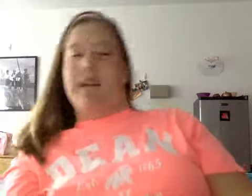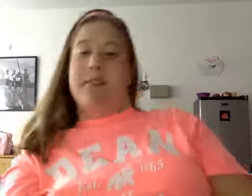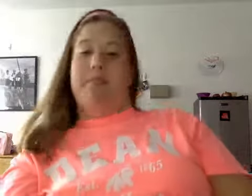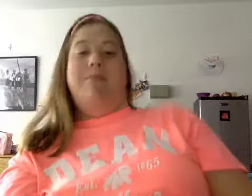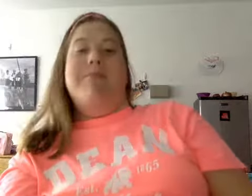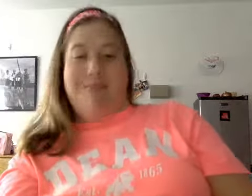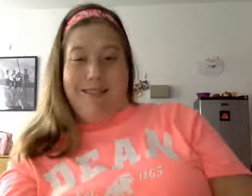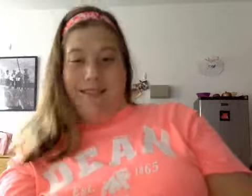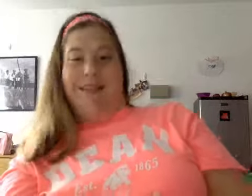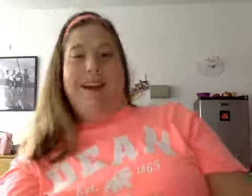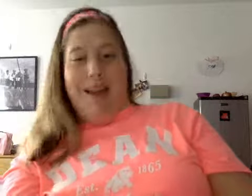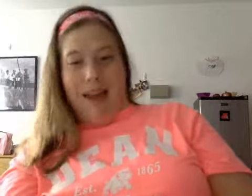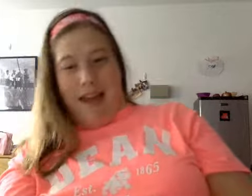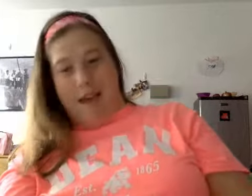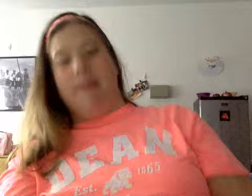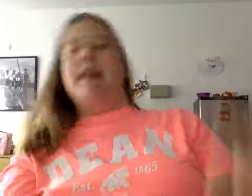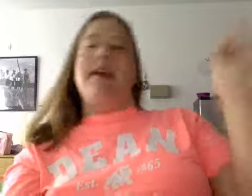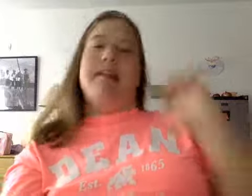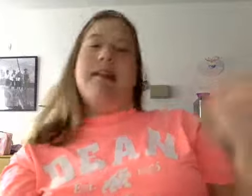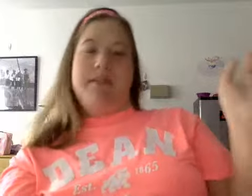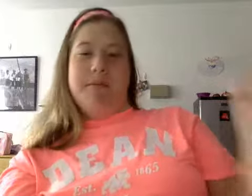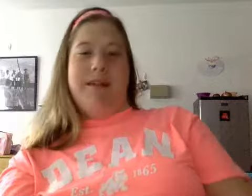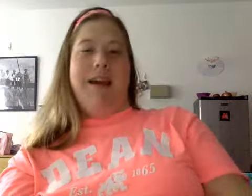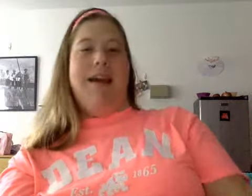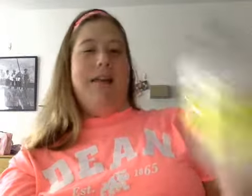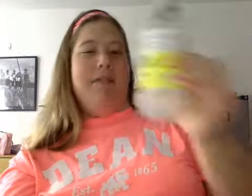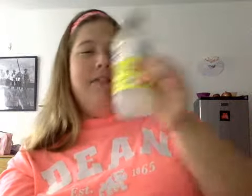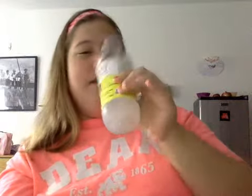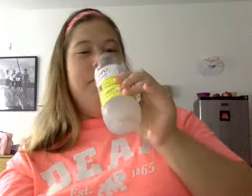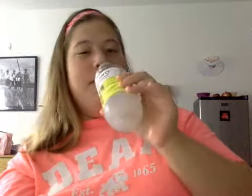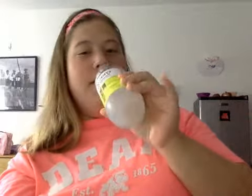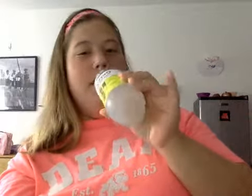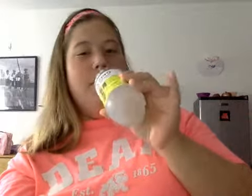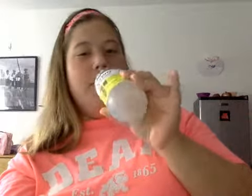awesome everything is awesome okay I can't even sing because I am so funny